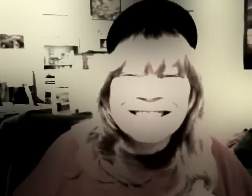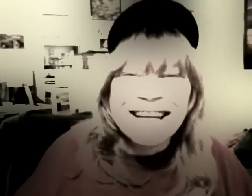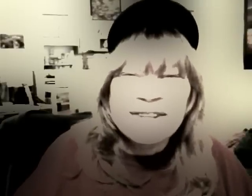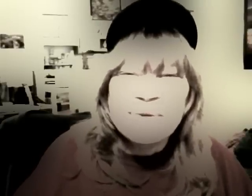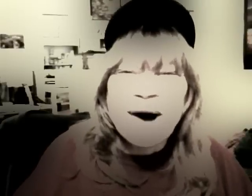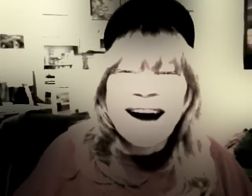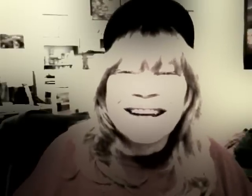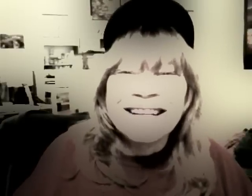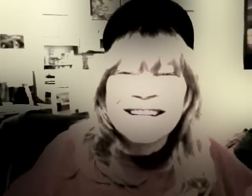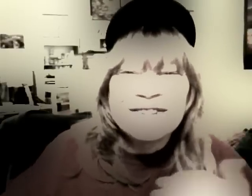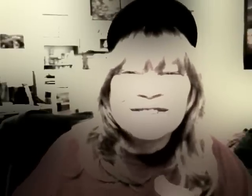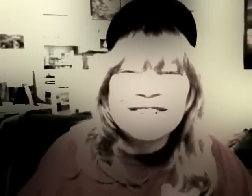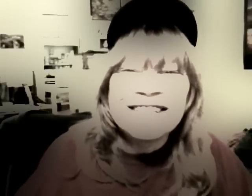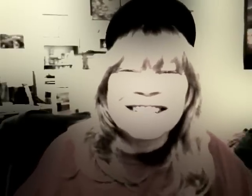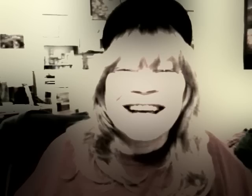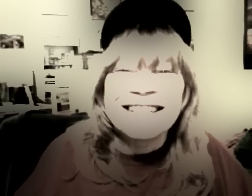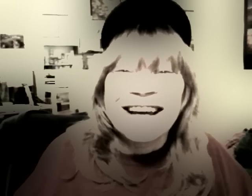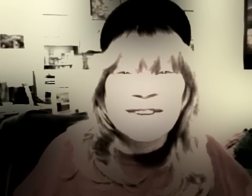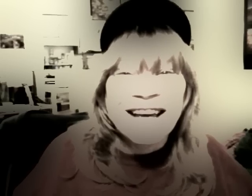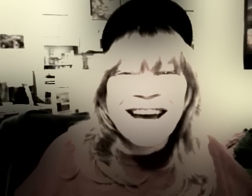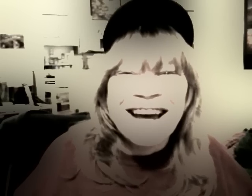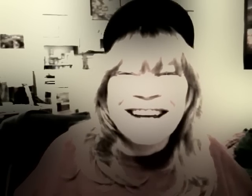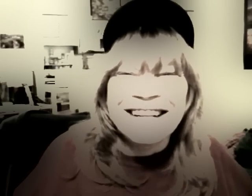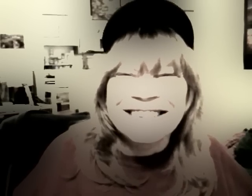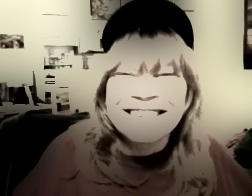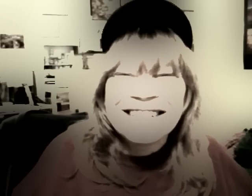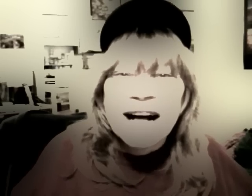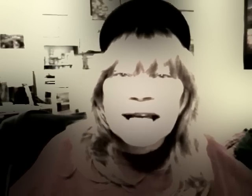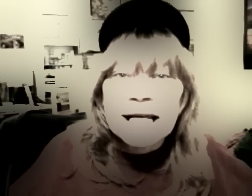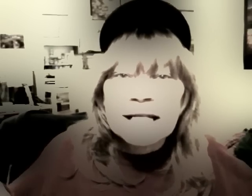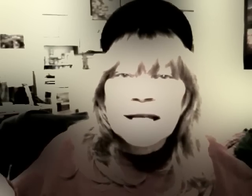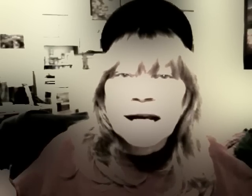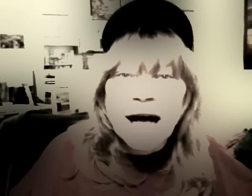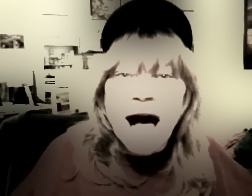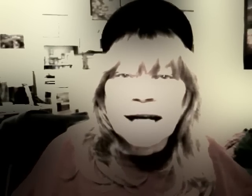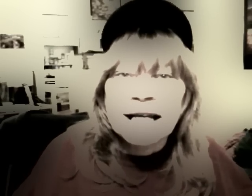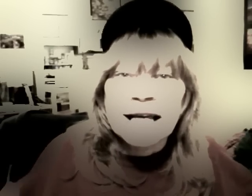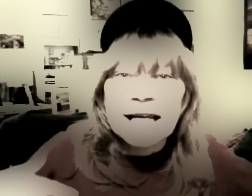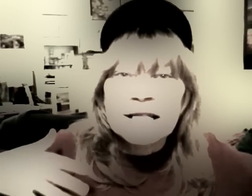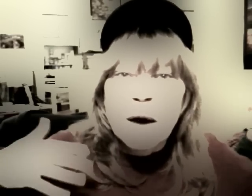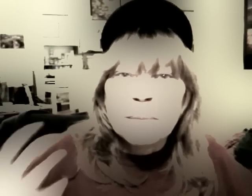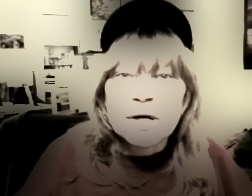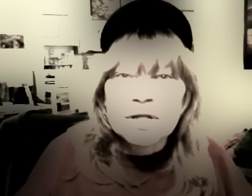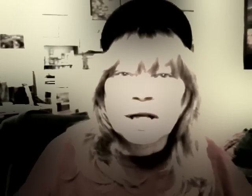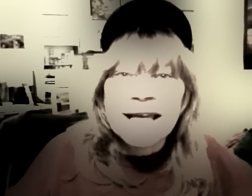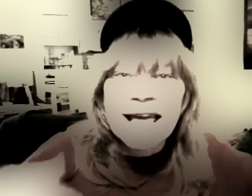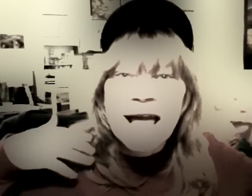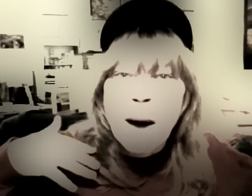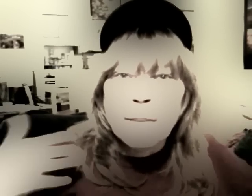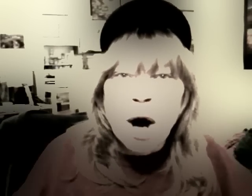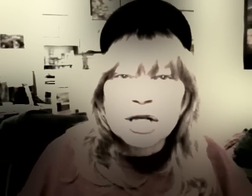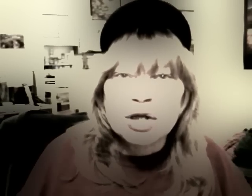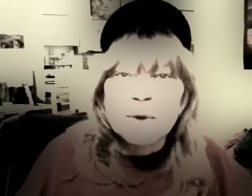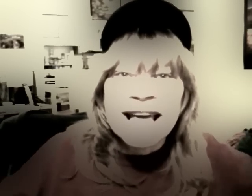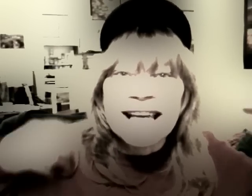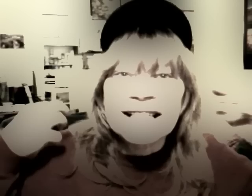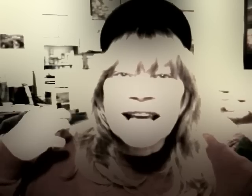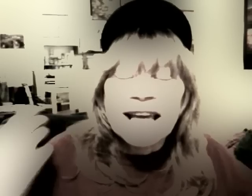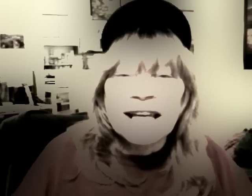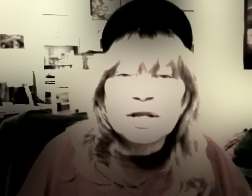tell you why you learned it that day. Okay? He's God. He's personal. He bought you. He's in you.